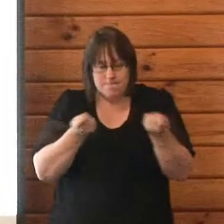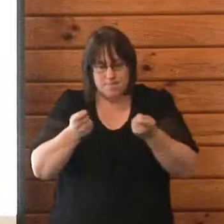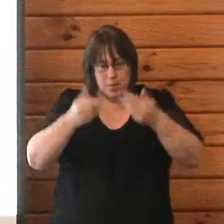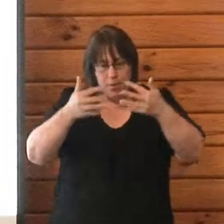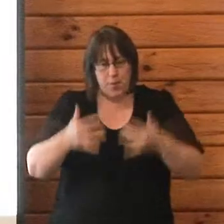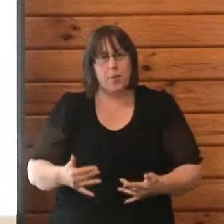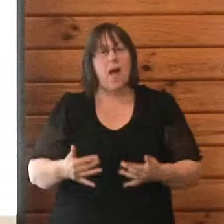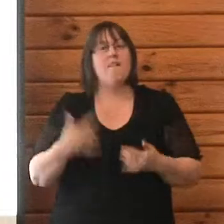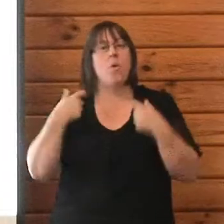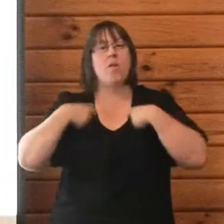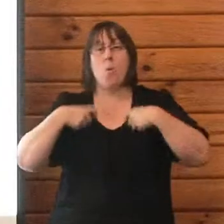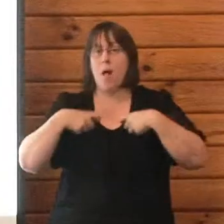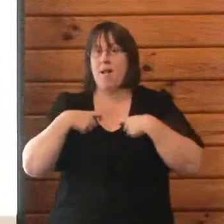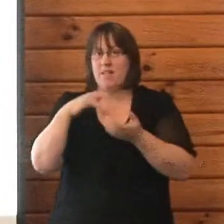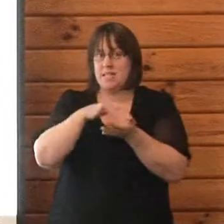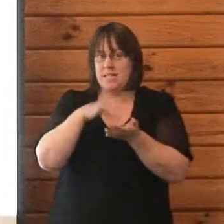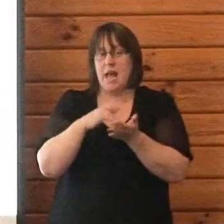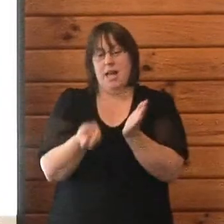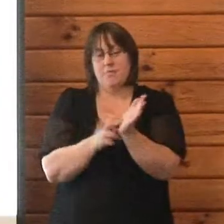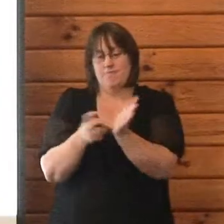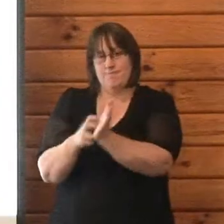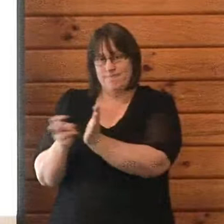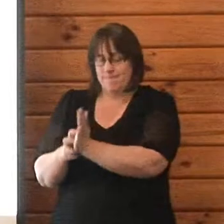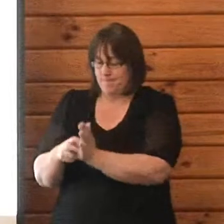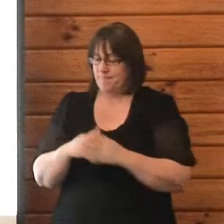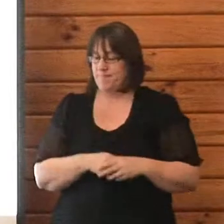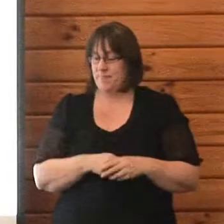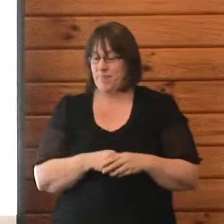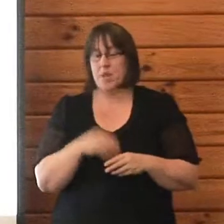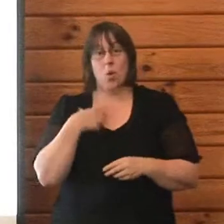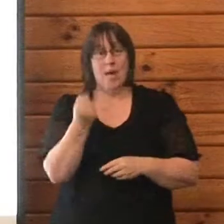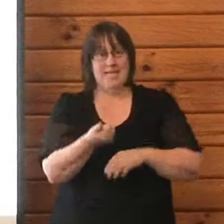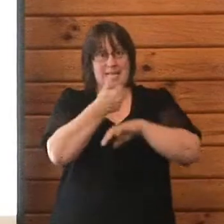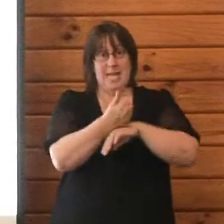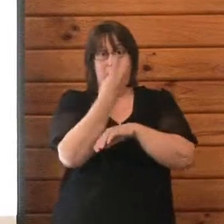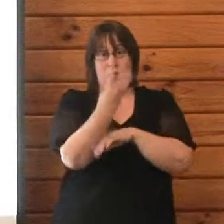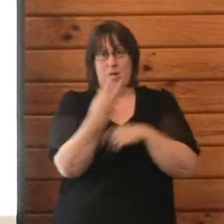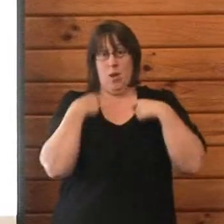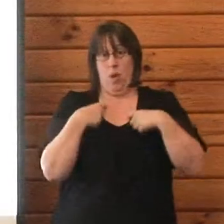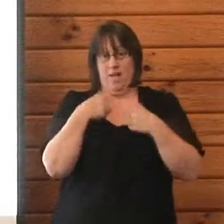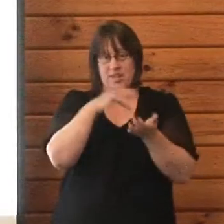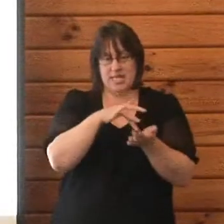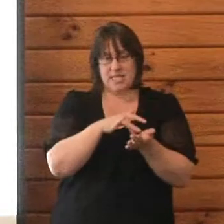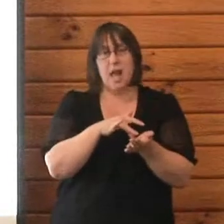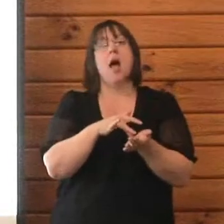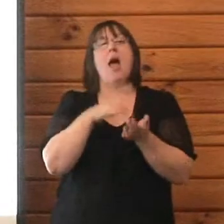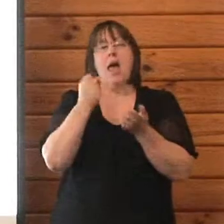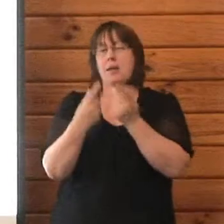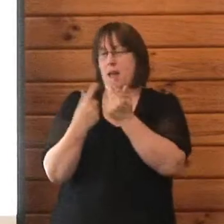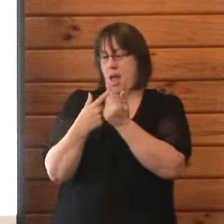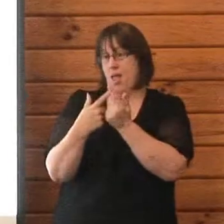registrations. We had three welfare centers and 14 Red Cross delegates deployed in Christchurch. These